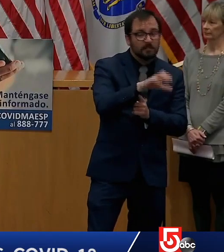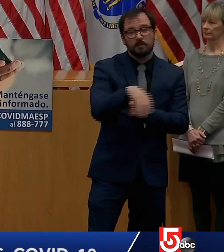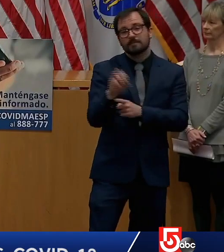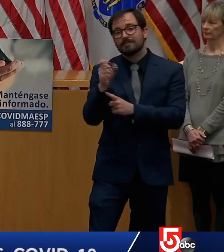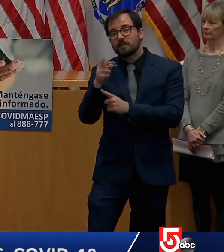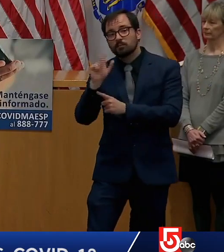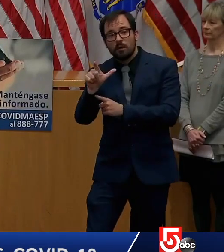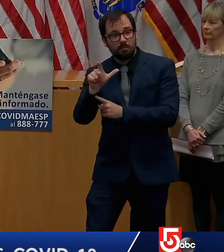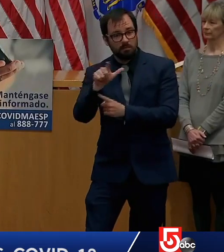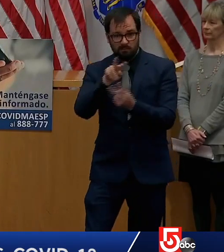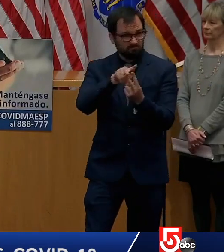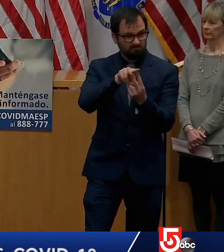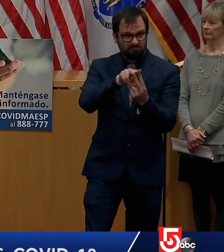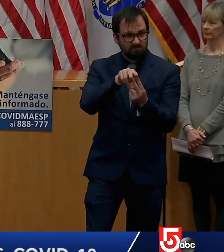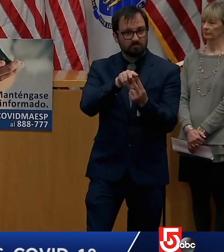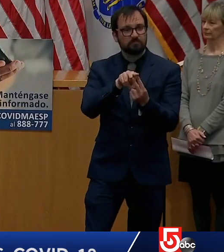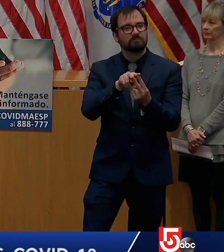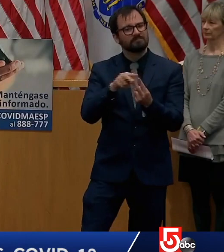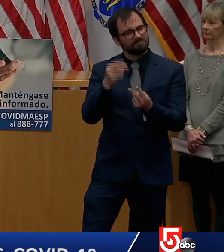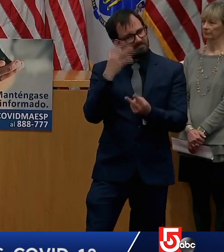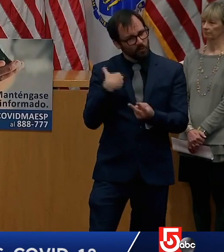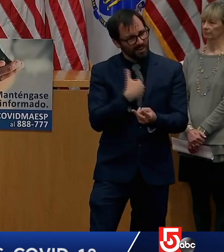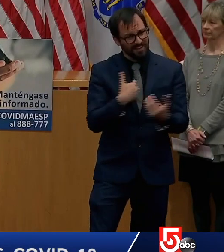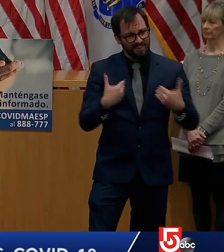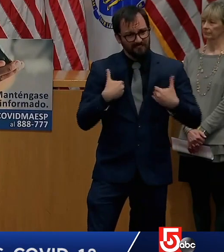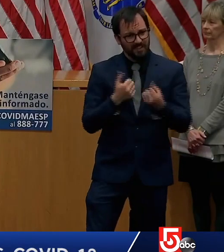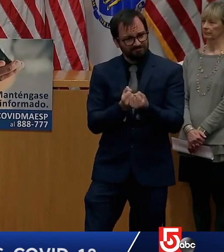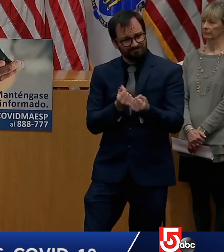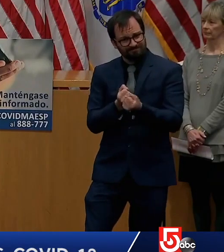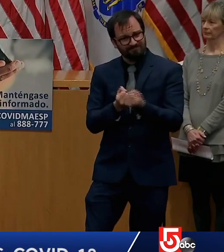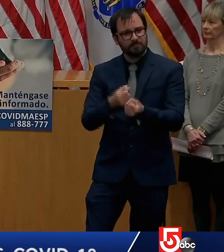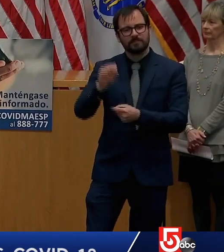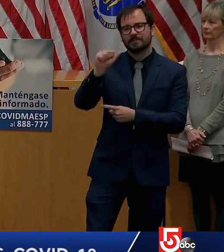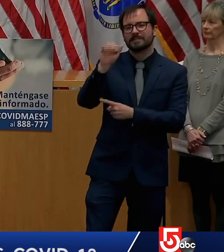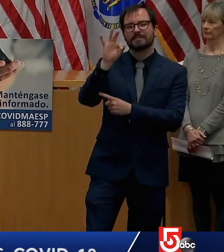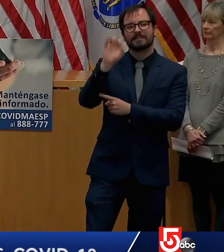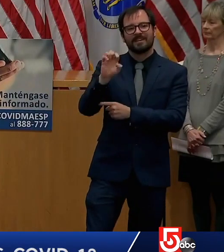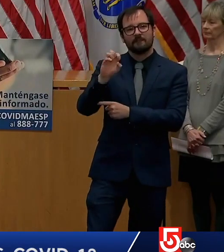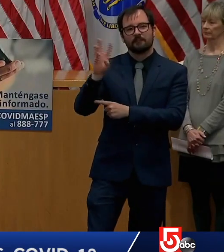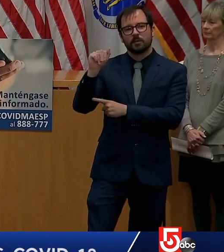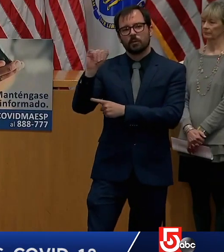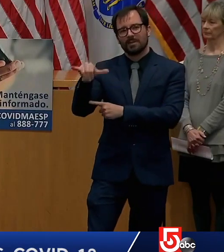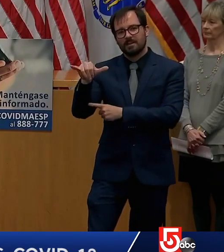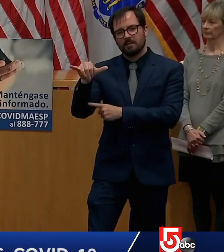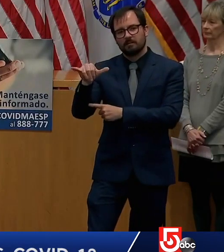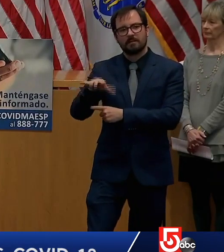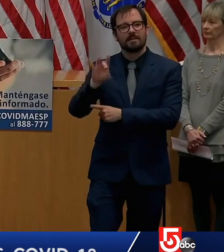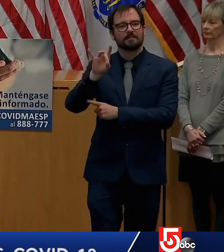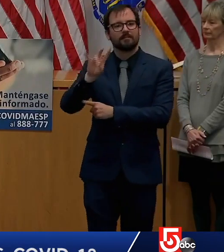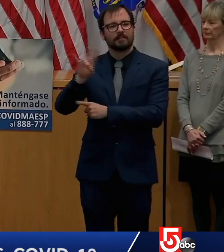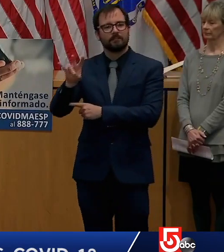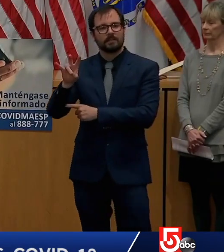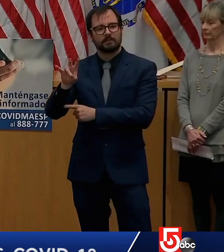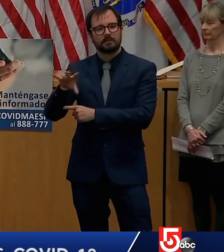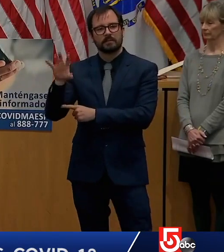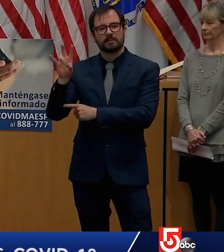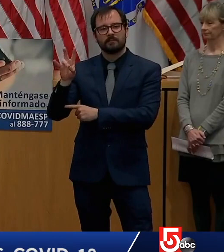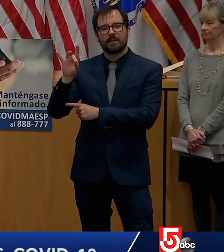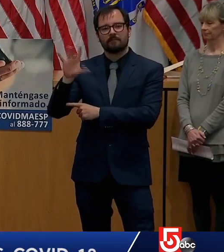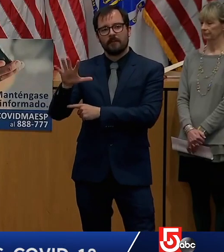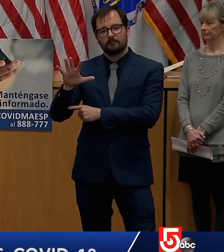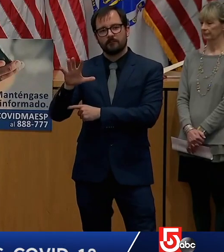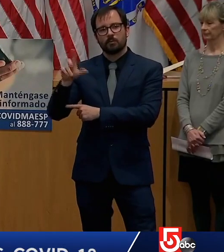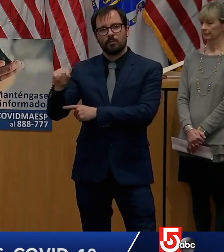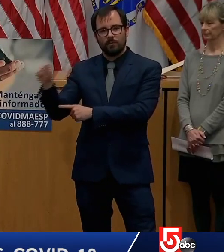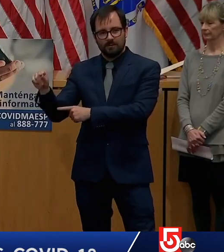are available through Safelink. One is 877-785-2020. For hearing impaired, it's 877